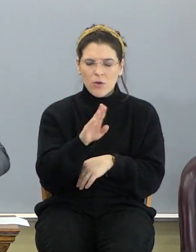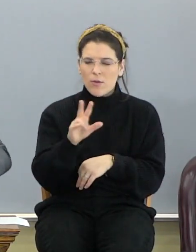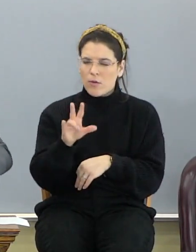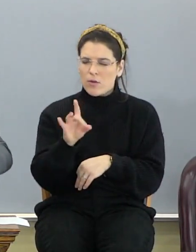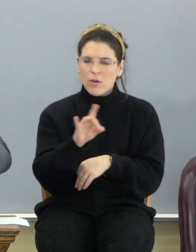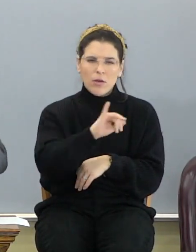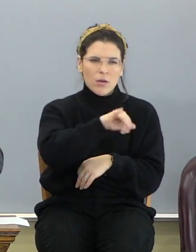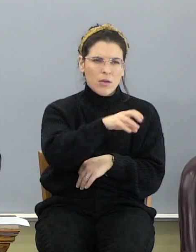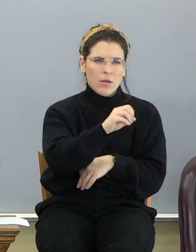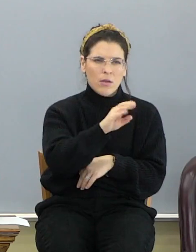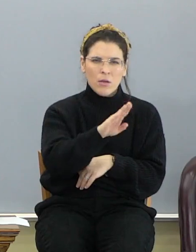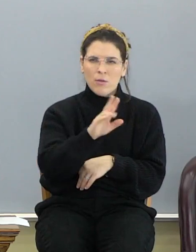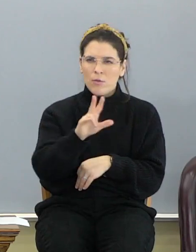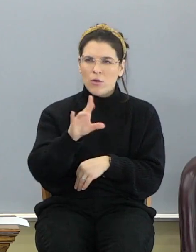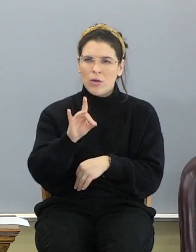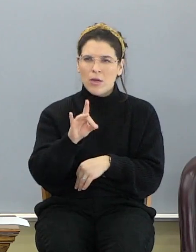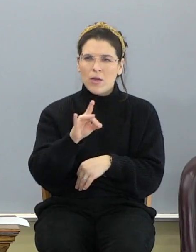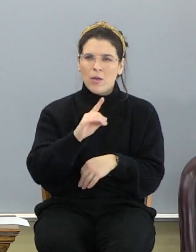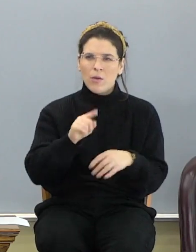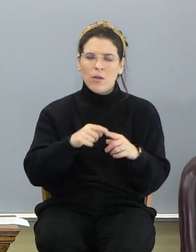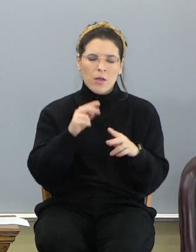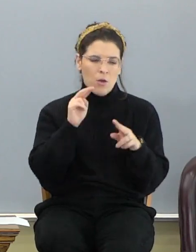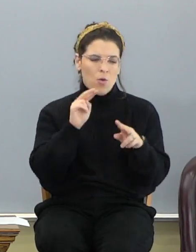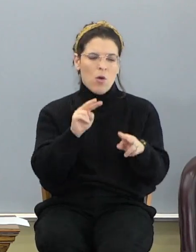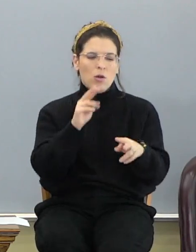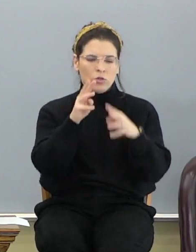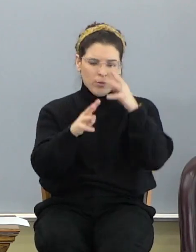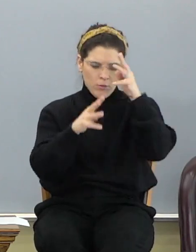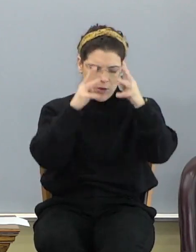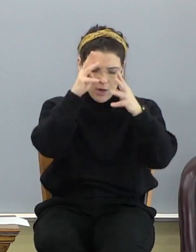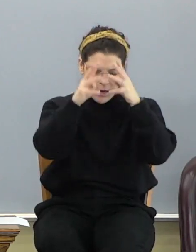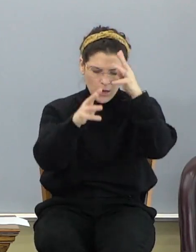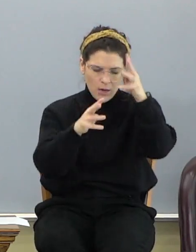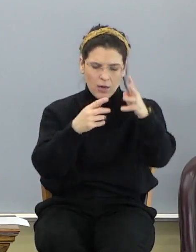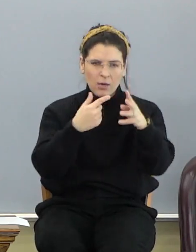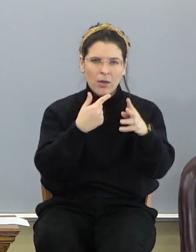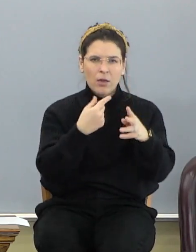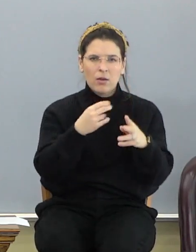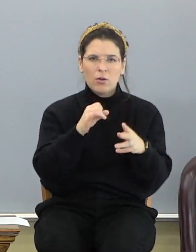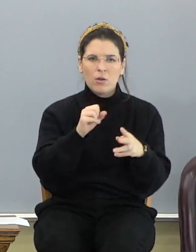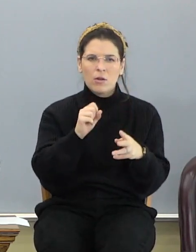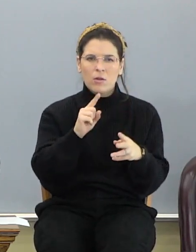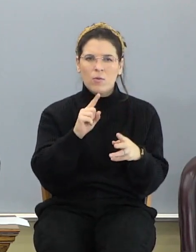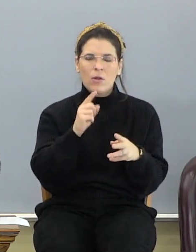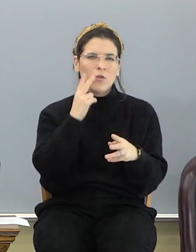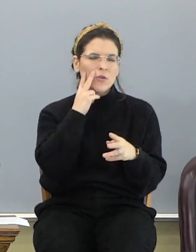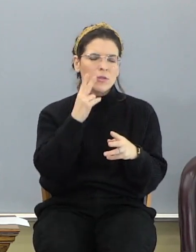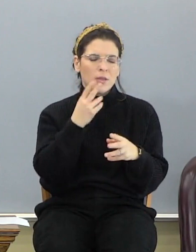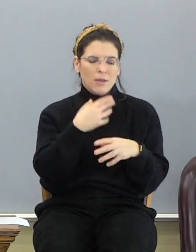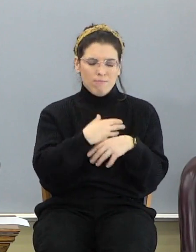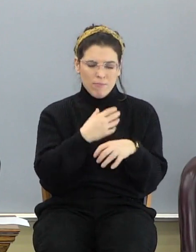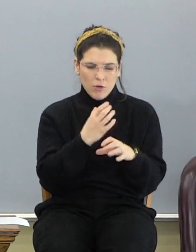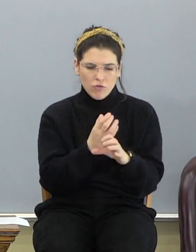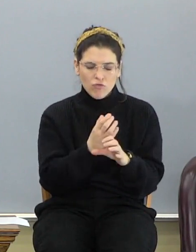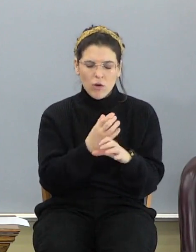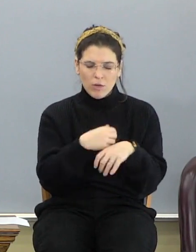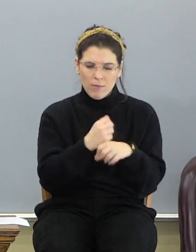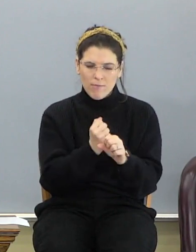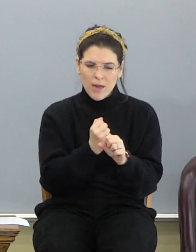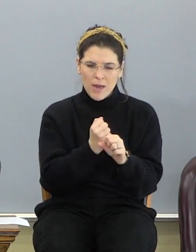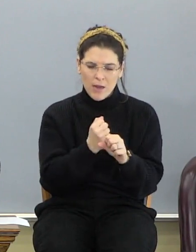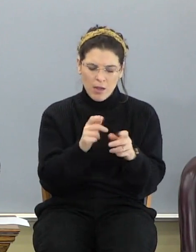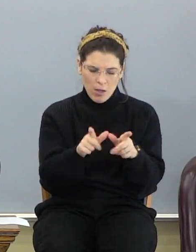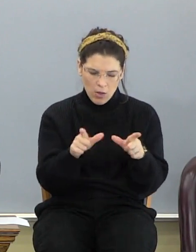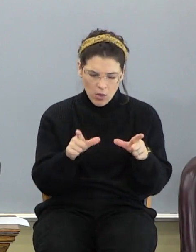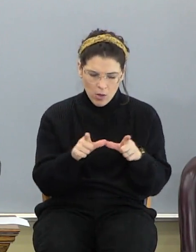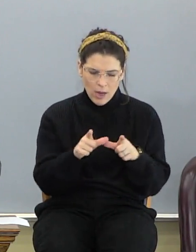When they watch Him creating in Genesis 1, they're seeing Him construct a site, a place,